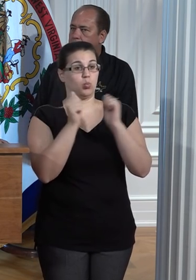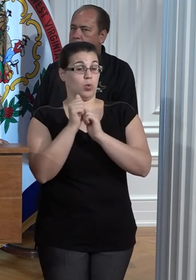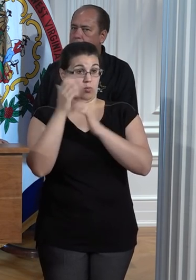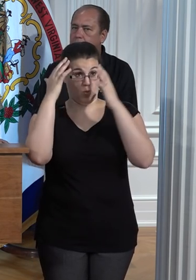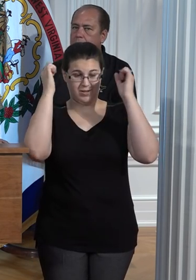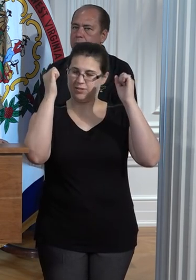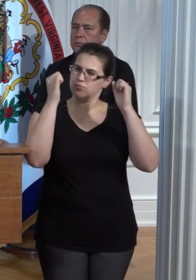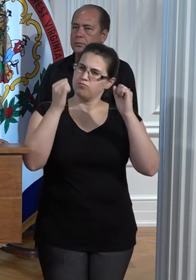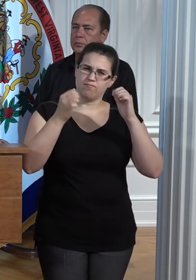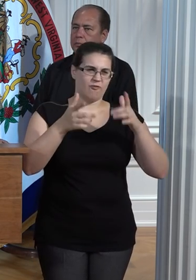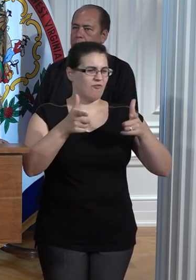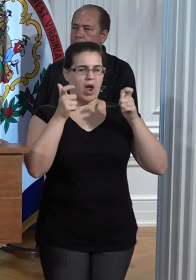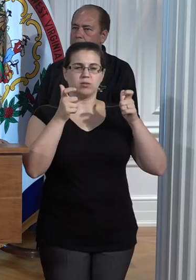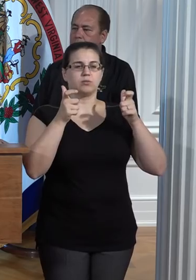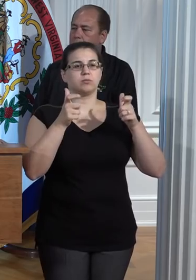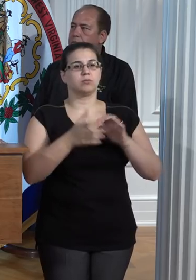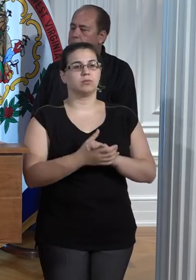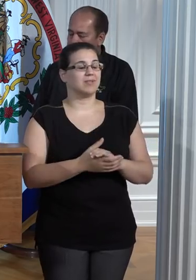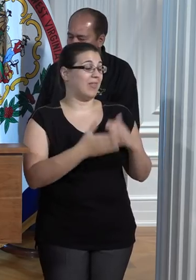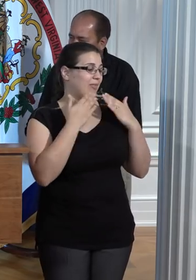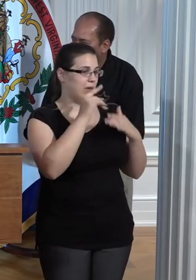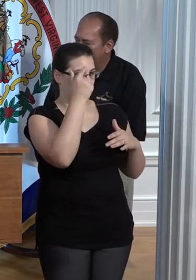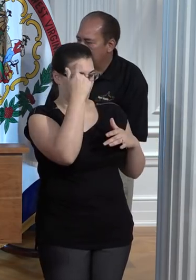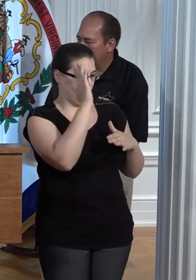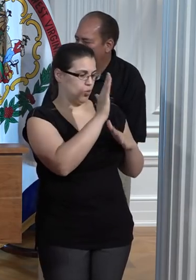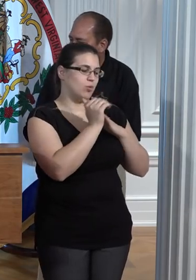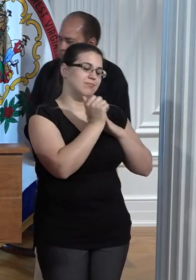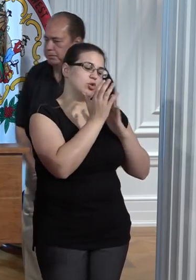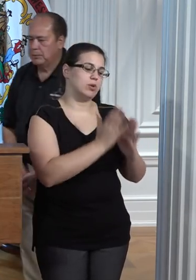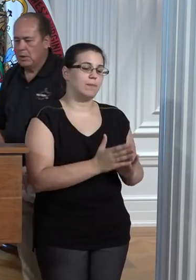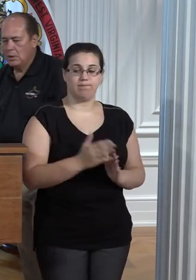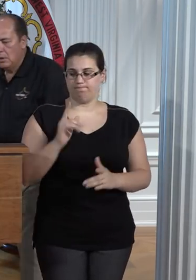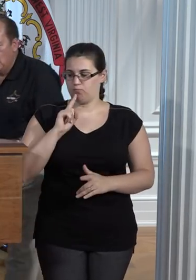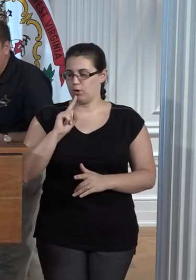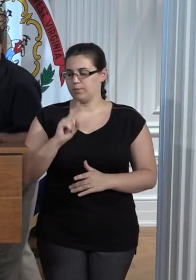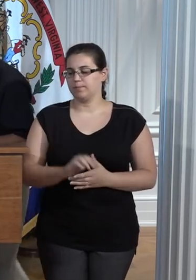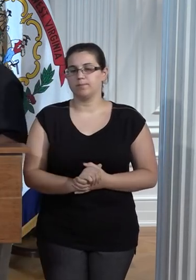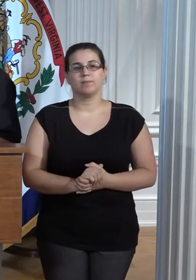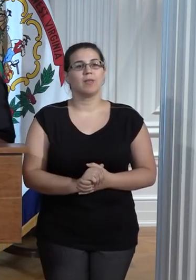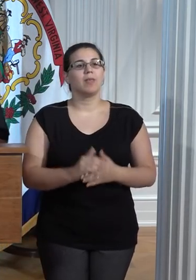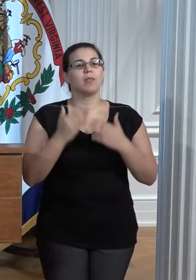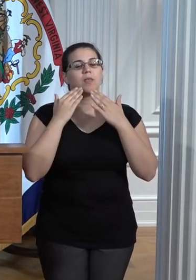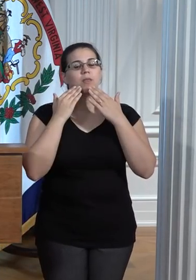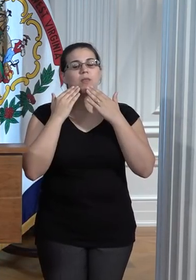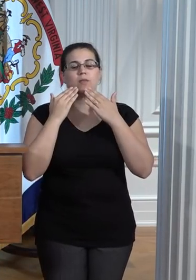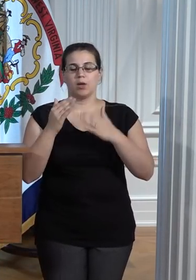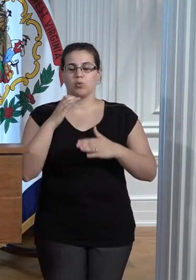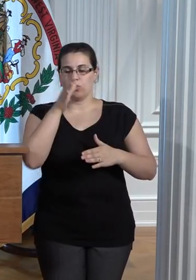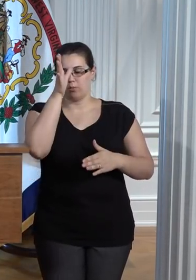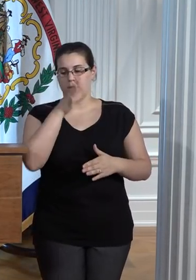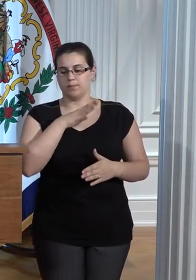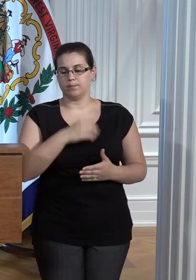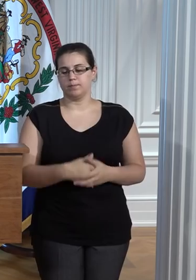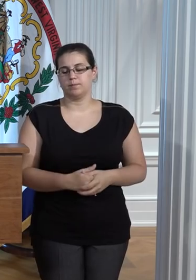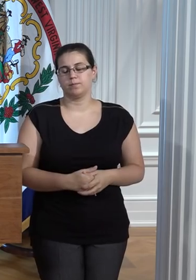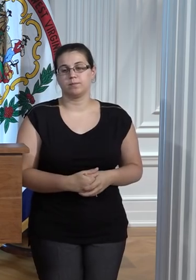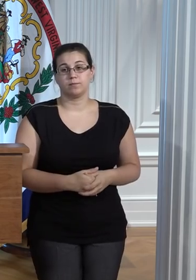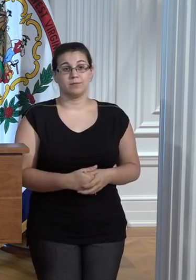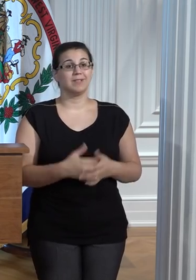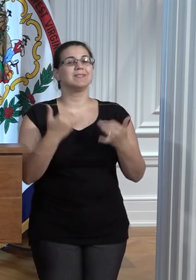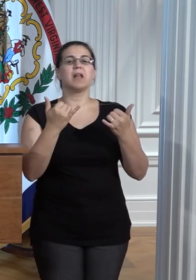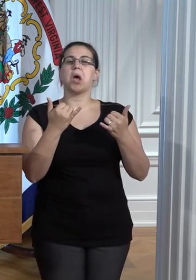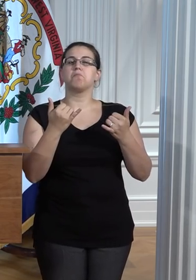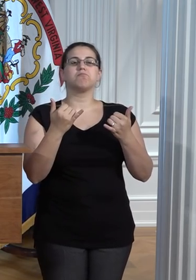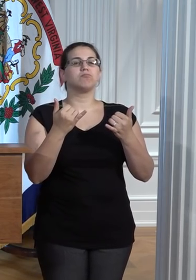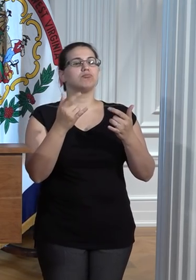expedited way, and again, Governor, thank you for your leadership. Absolutely. Thank you, Congressman. At this time, I'll take